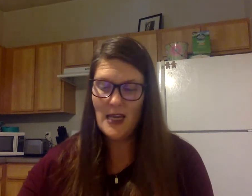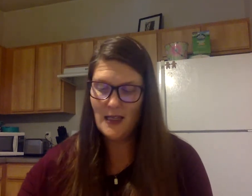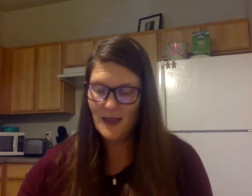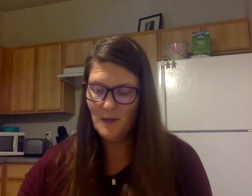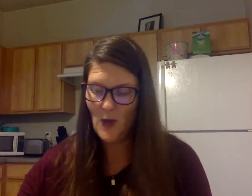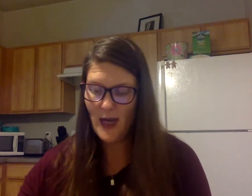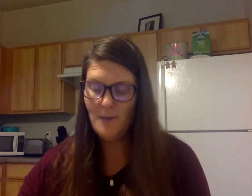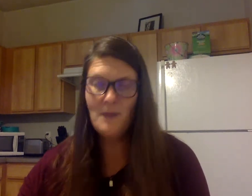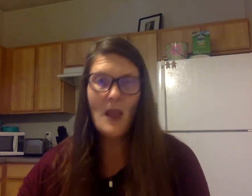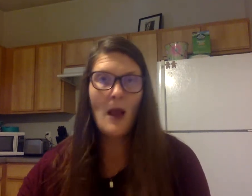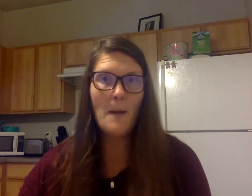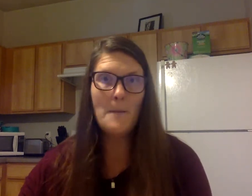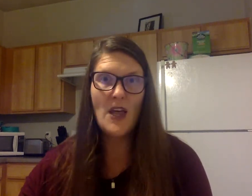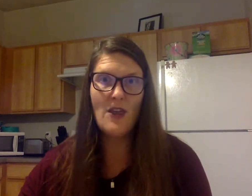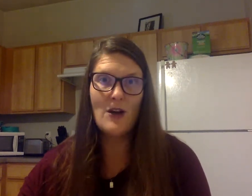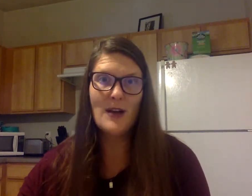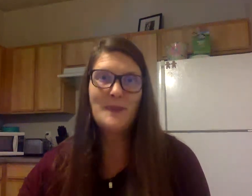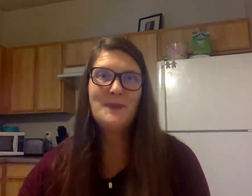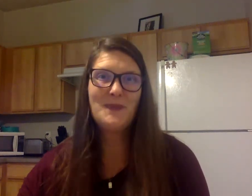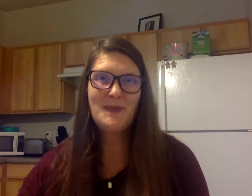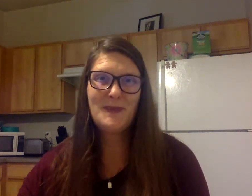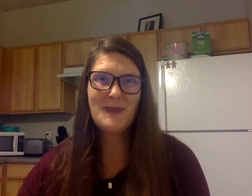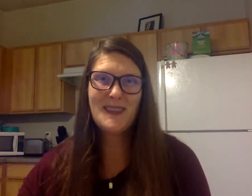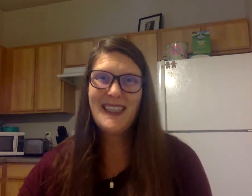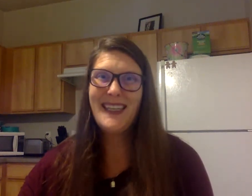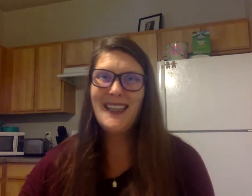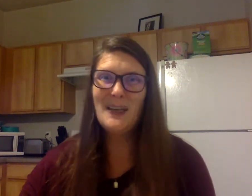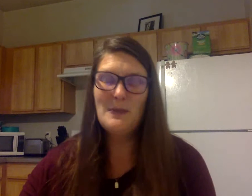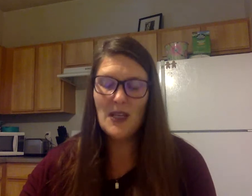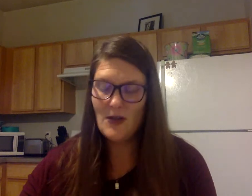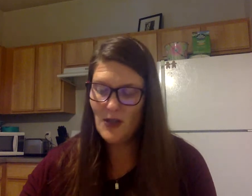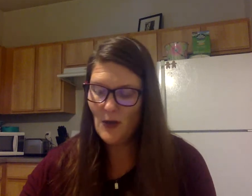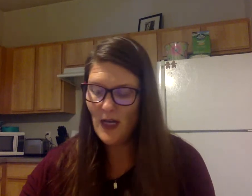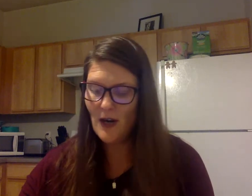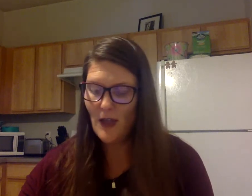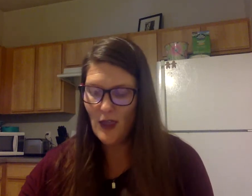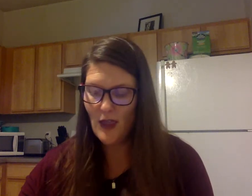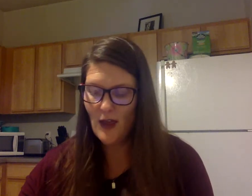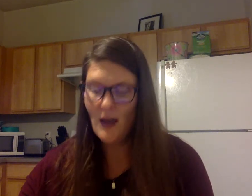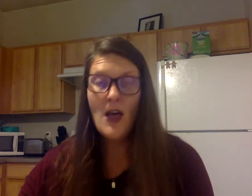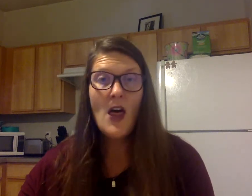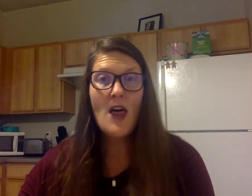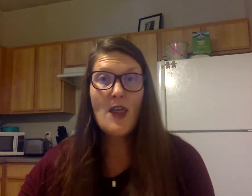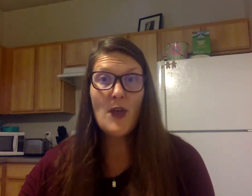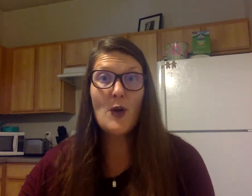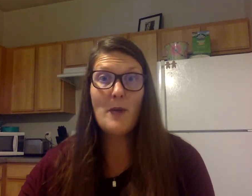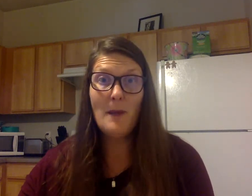end. Okay. Mother. In the middle, you hear the thermometer.